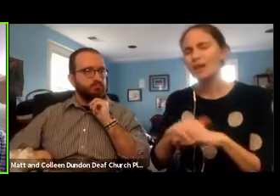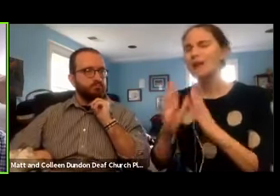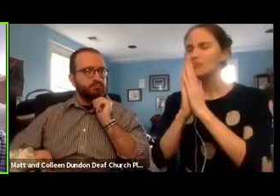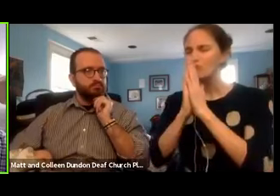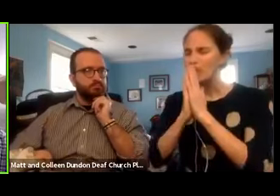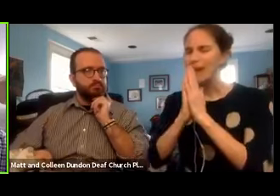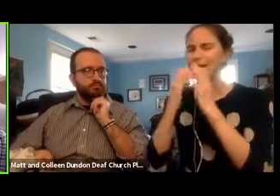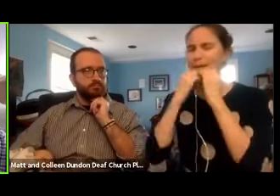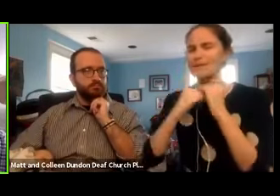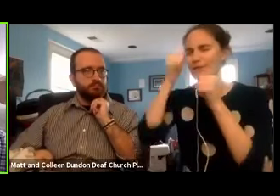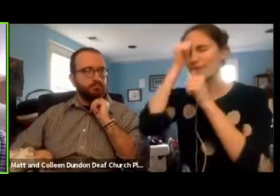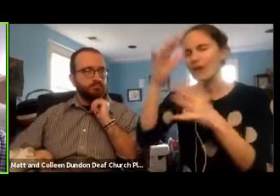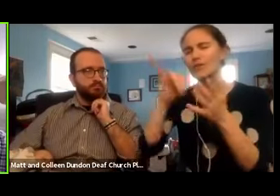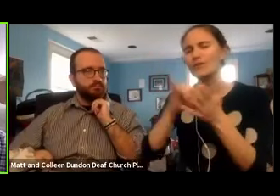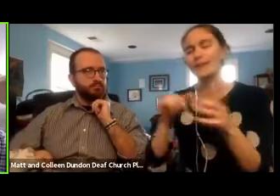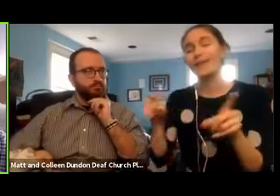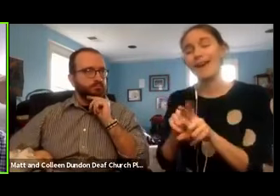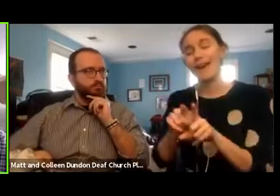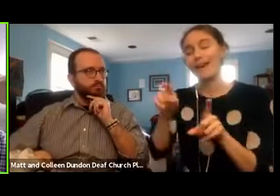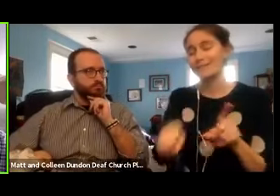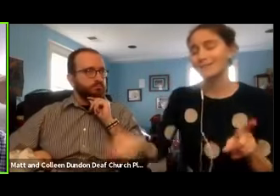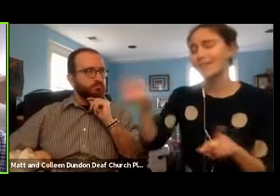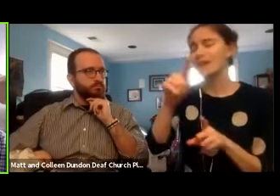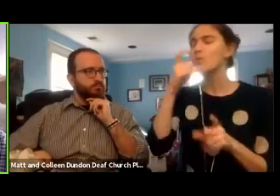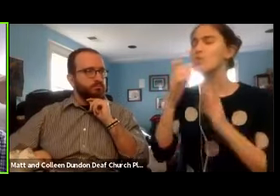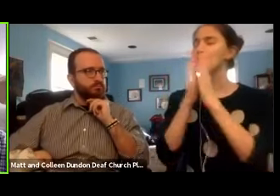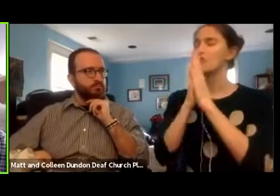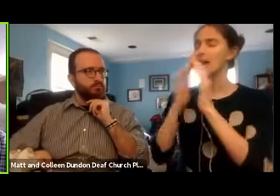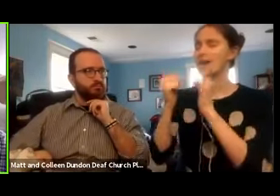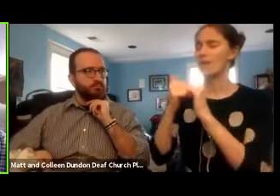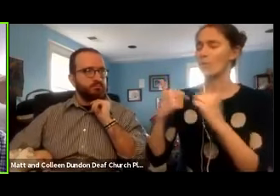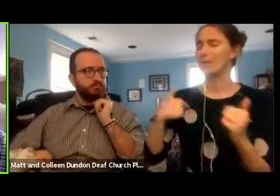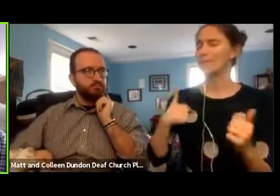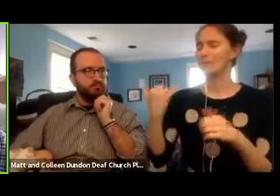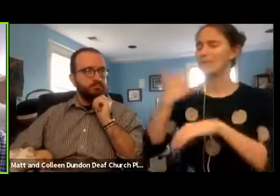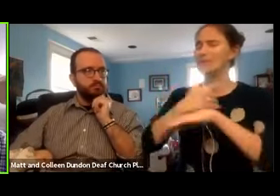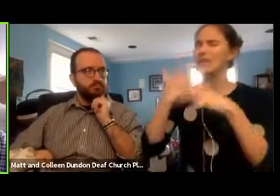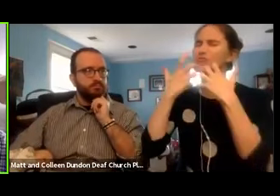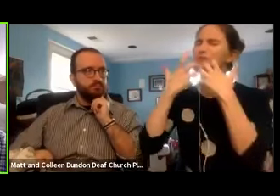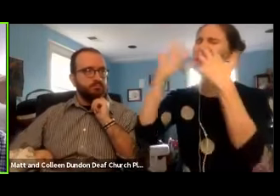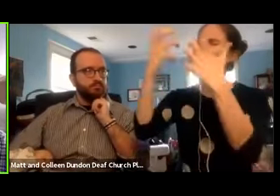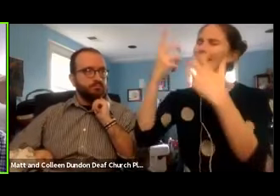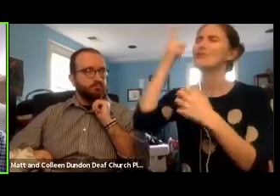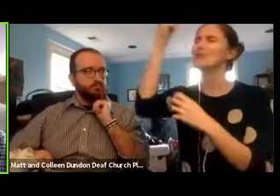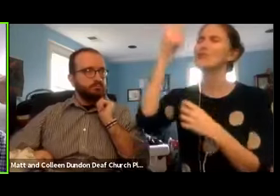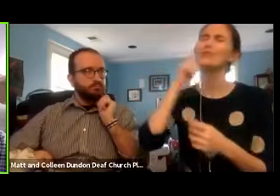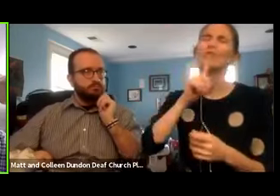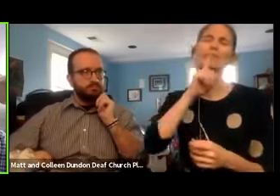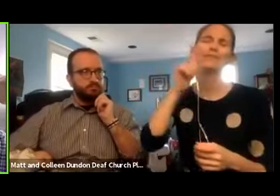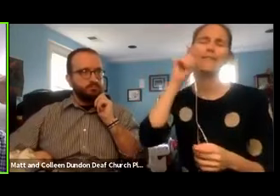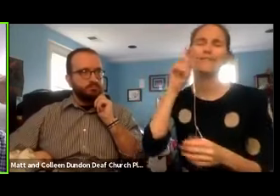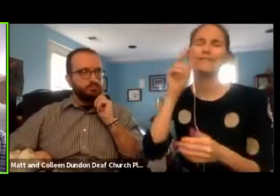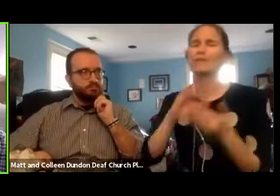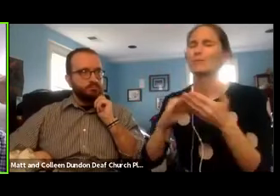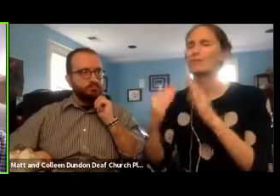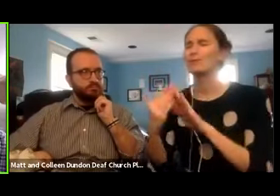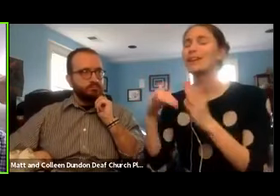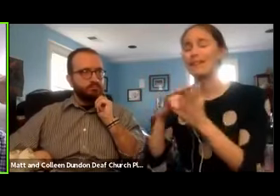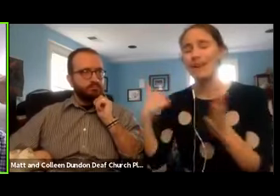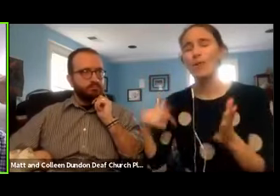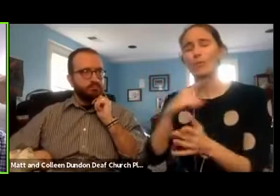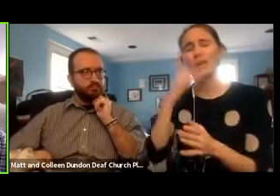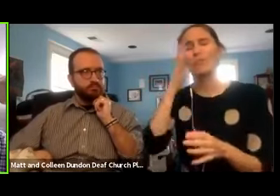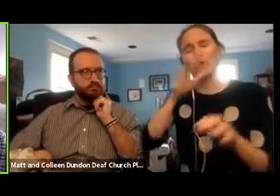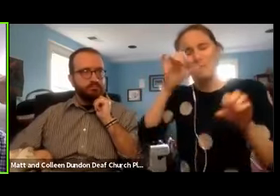Father, that as these who are praying with me today, crying out to you for the deaf community, that we will be